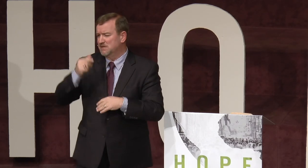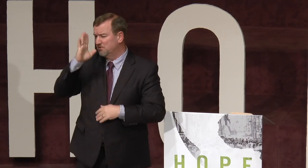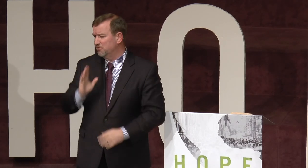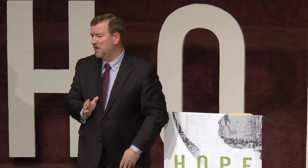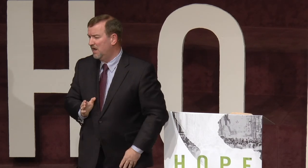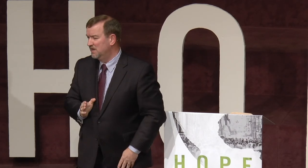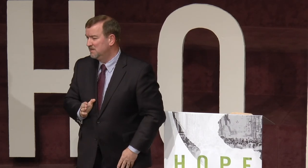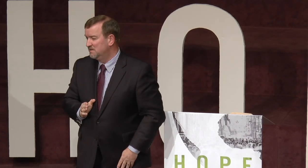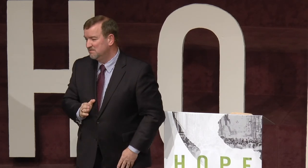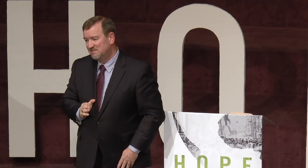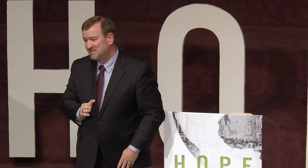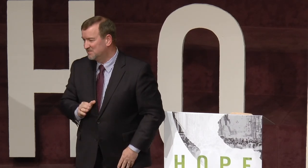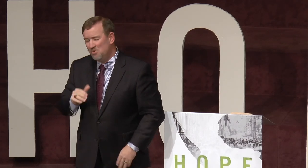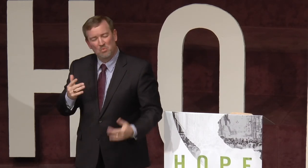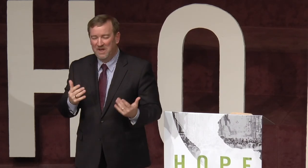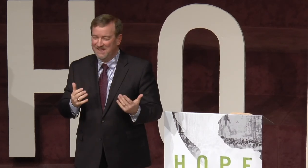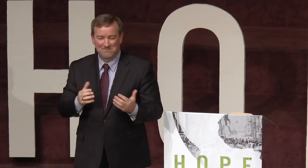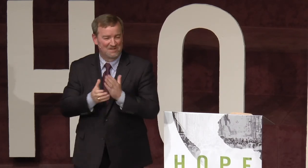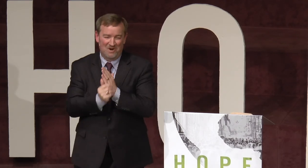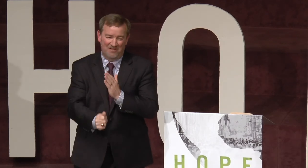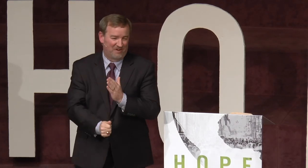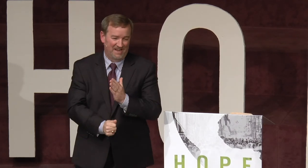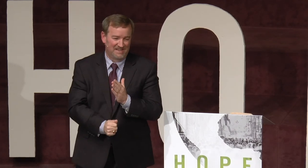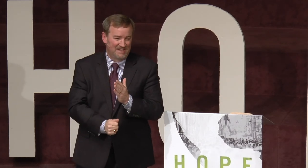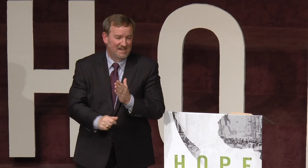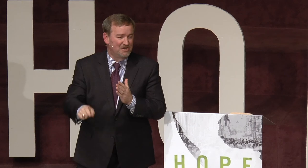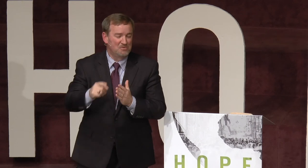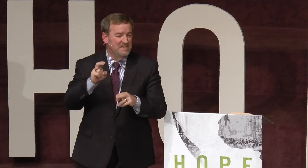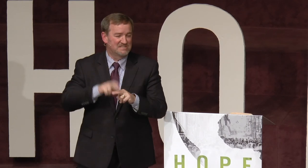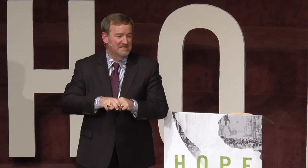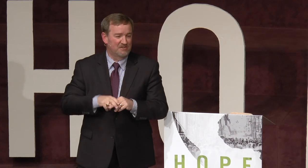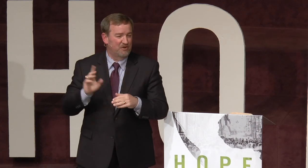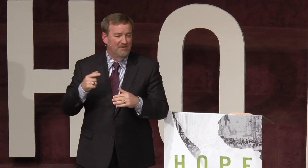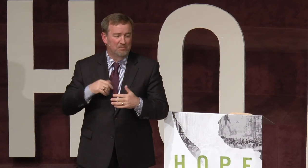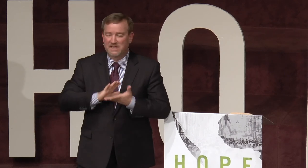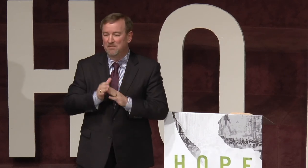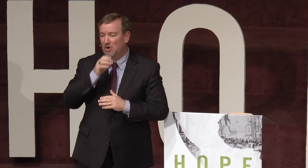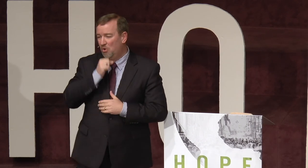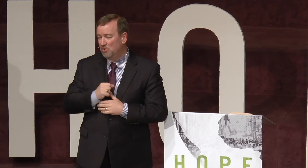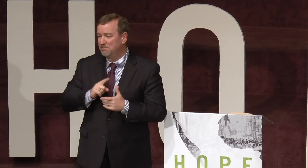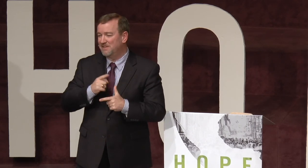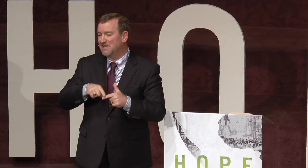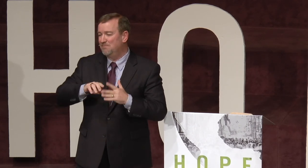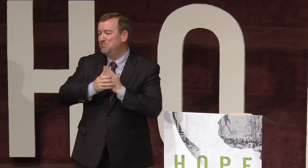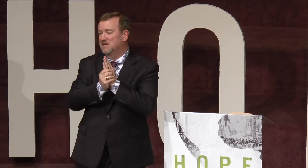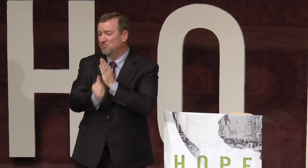something for God. Don't wait to be qualified. Or you may sit there forever becoming old, and by the time you become